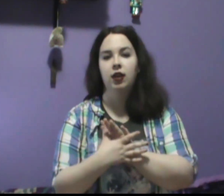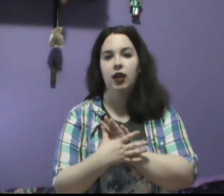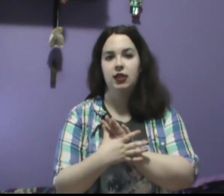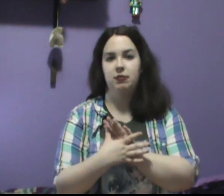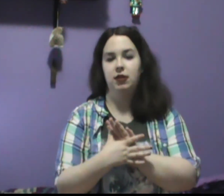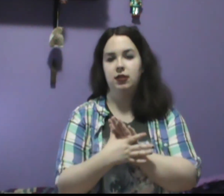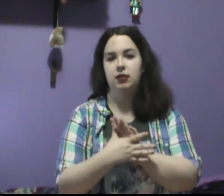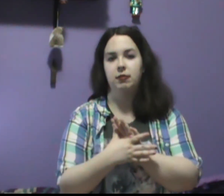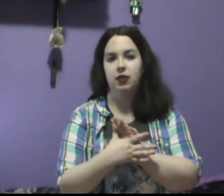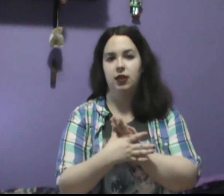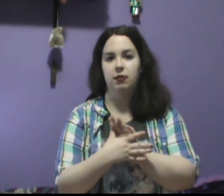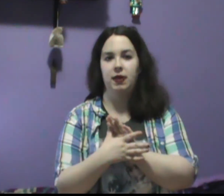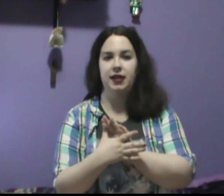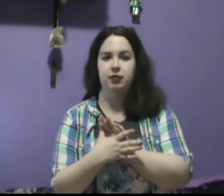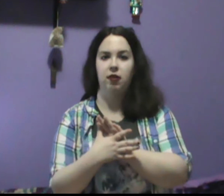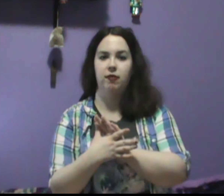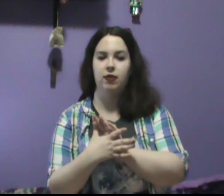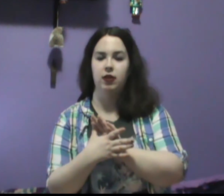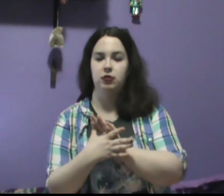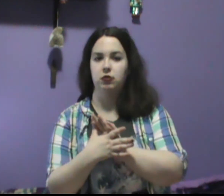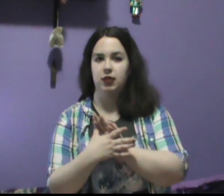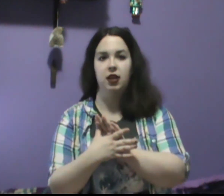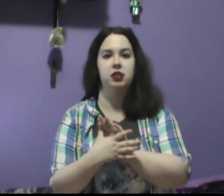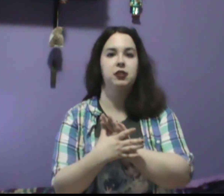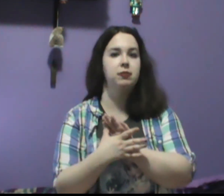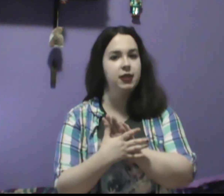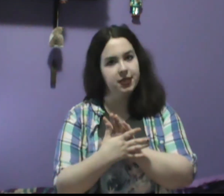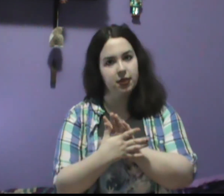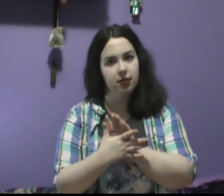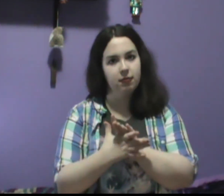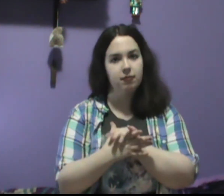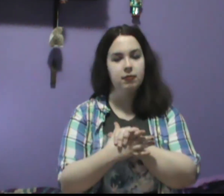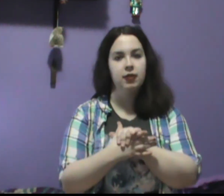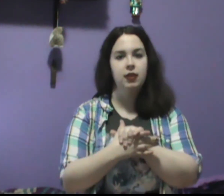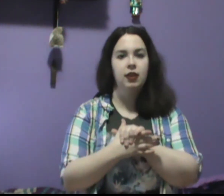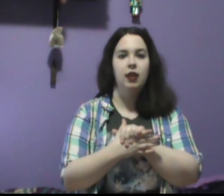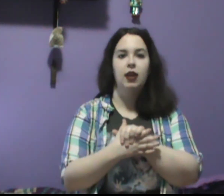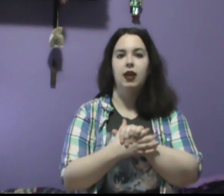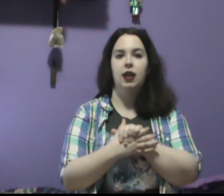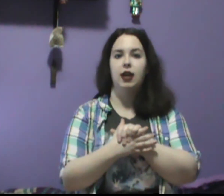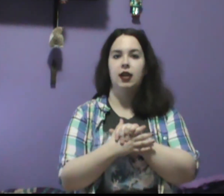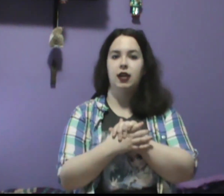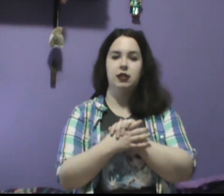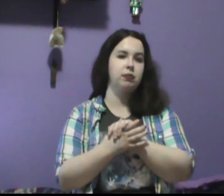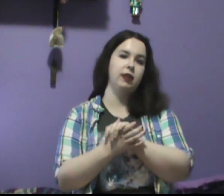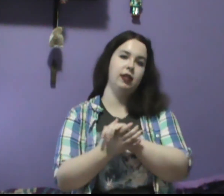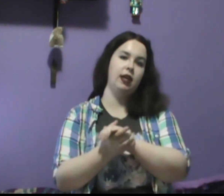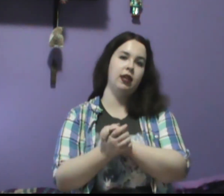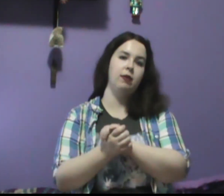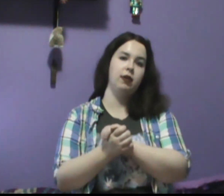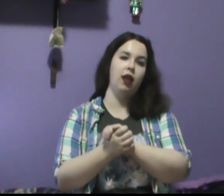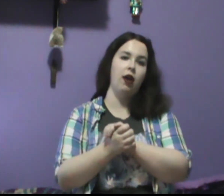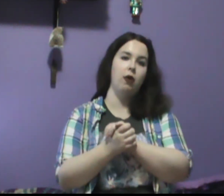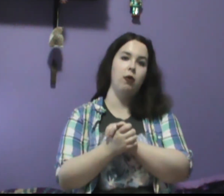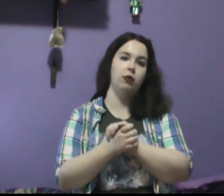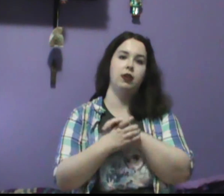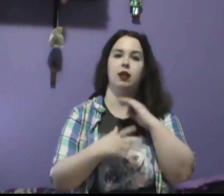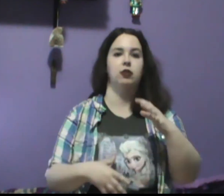as well as some of like their past sort of associations with each other. And I just really like that with how the doctors